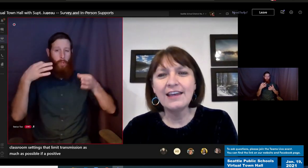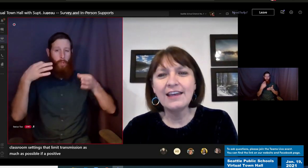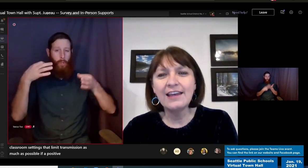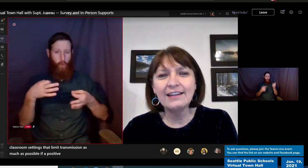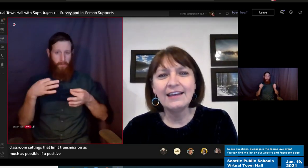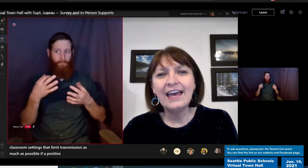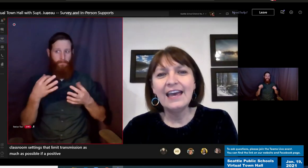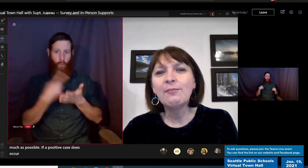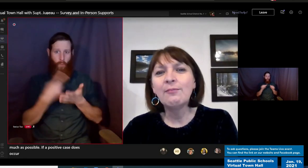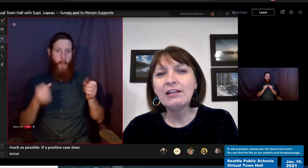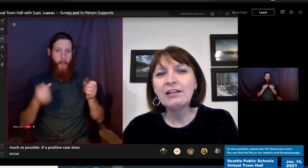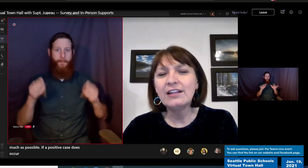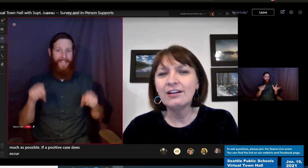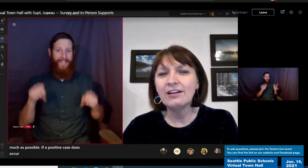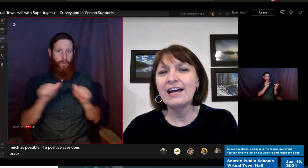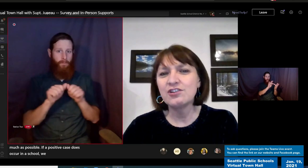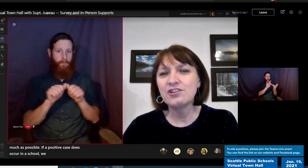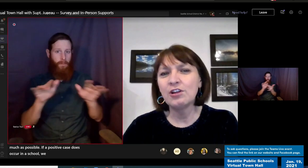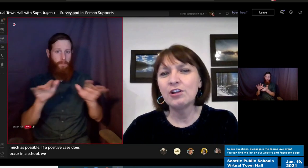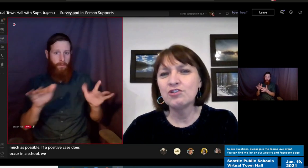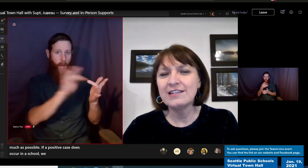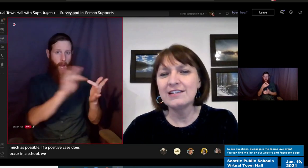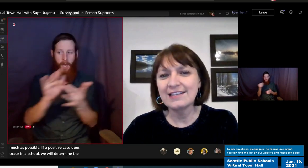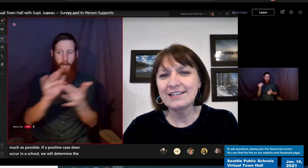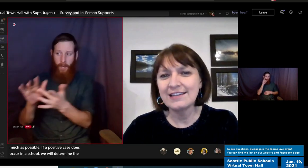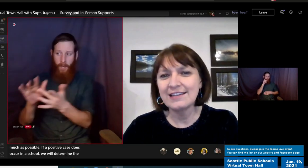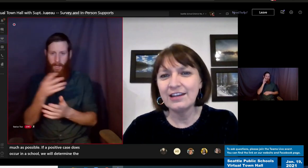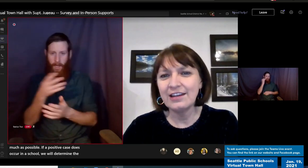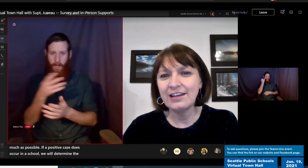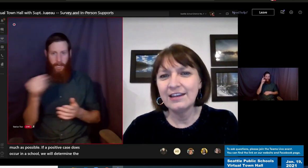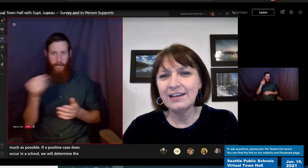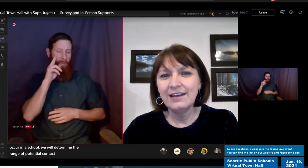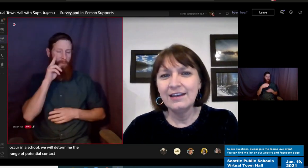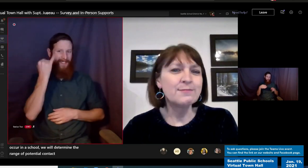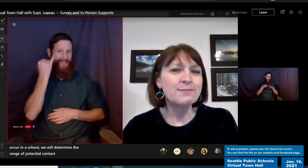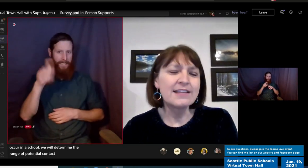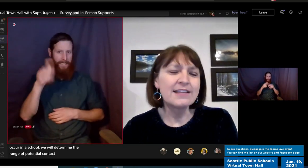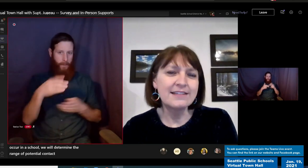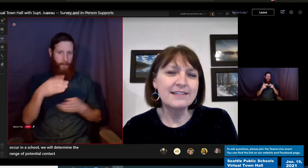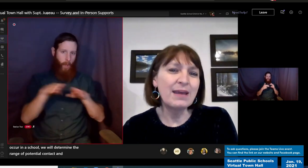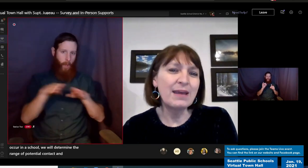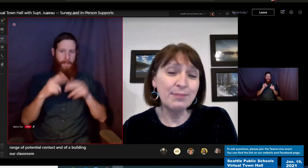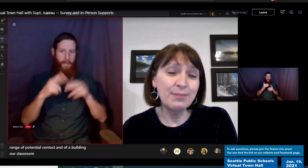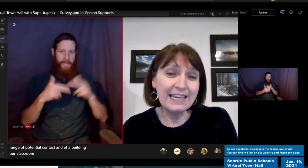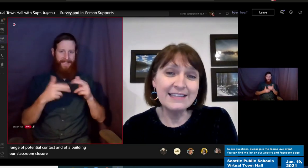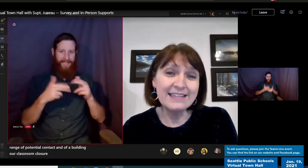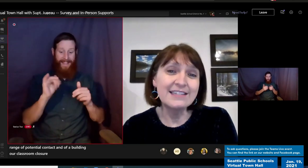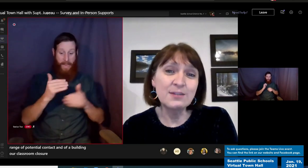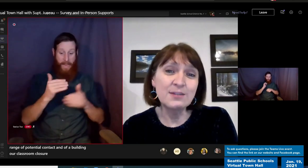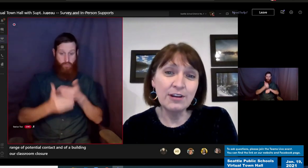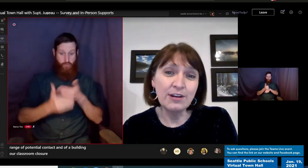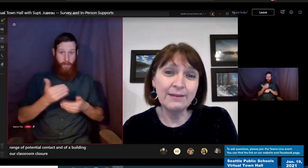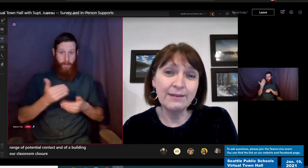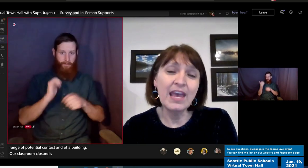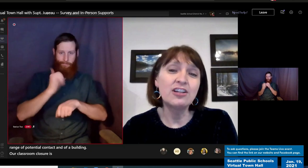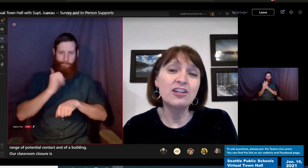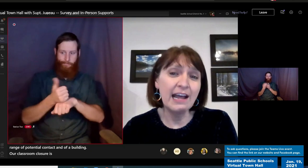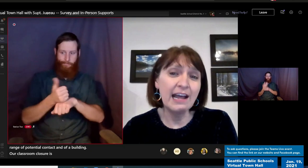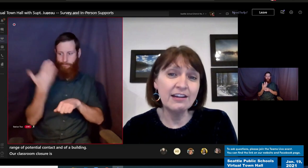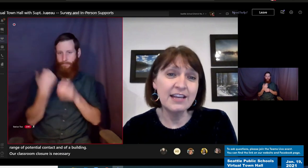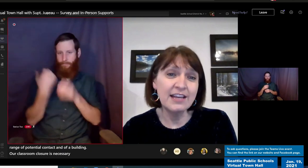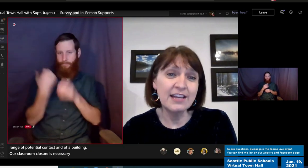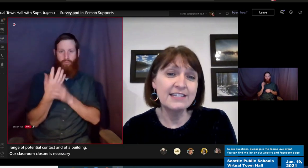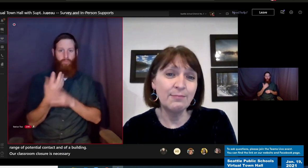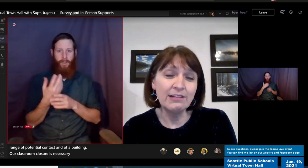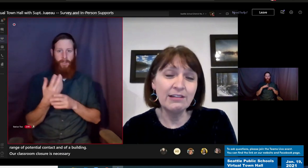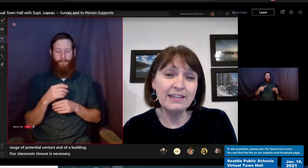and if a building or classroom closure is necessary. These processes have been in place since the spring at our childcare sites